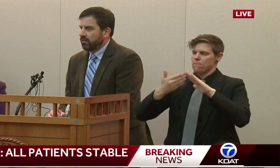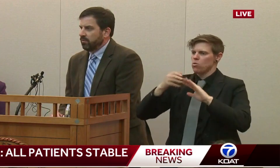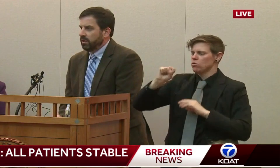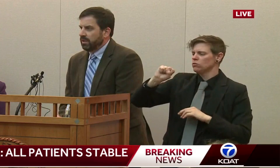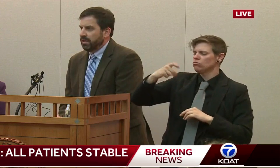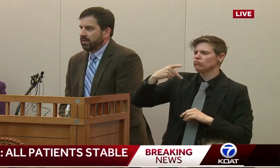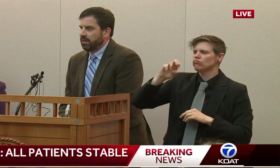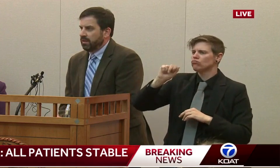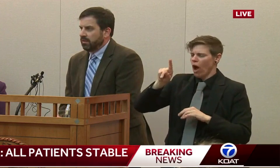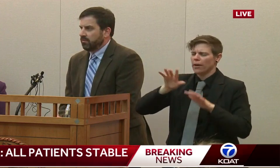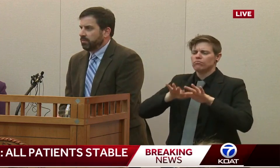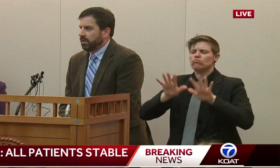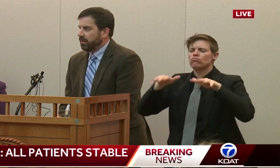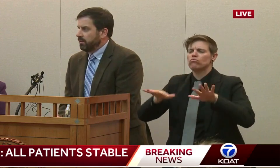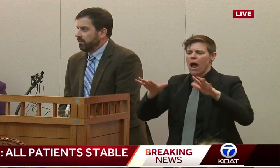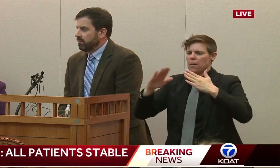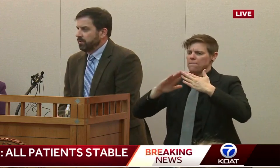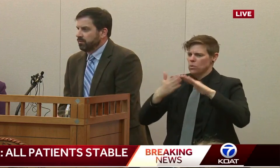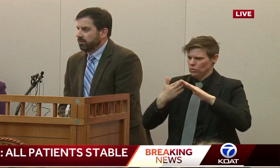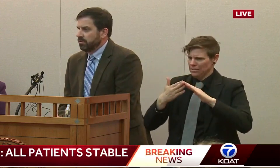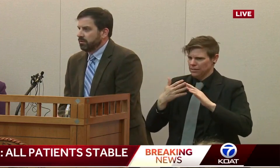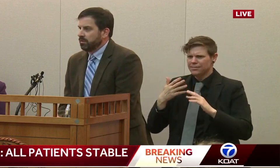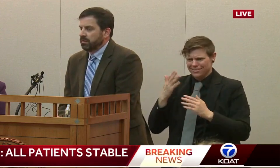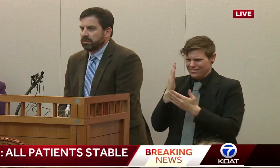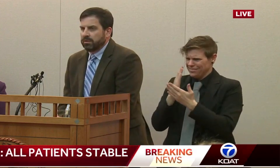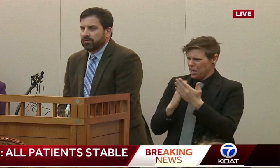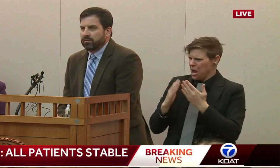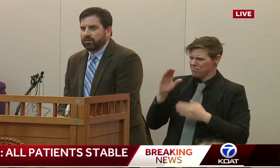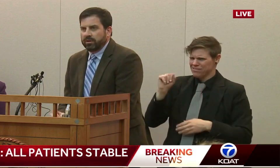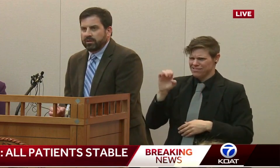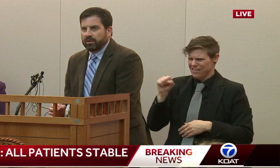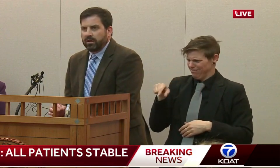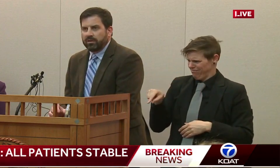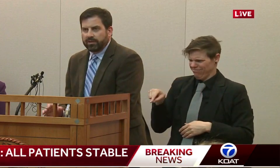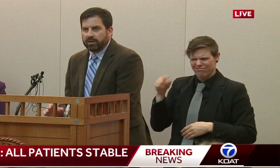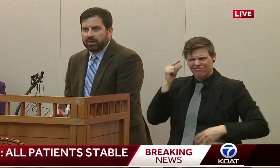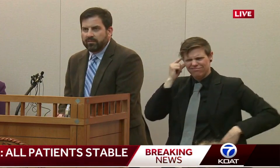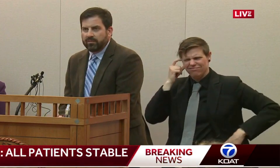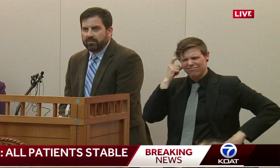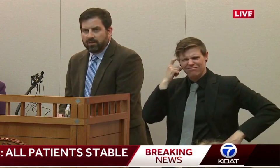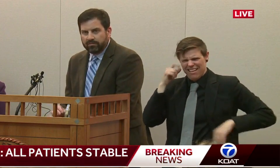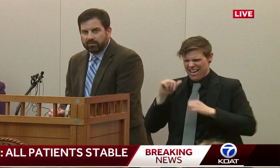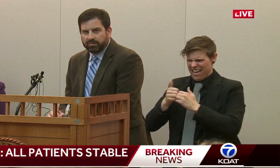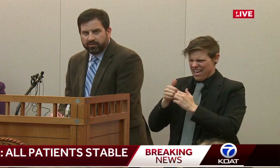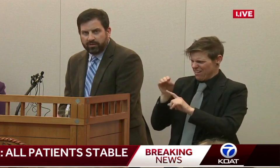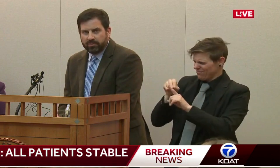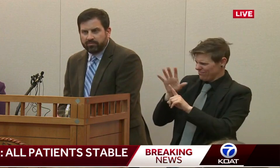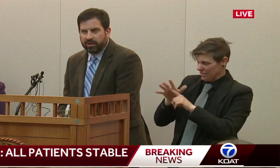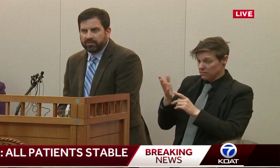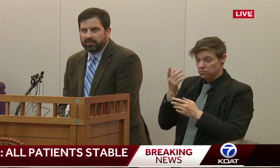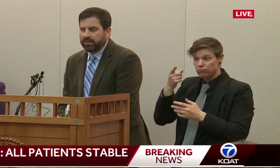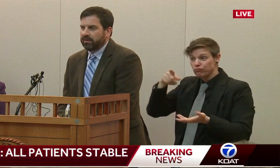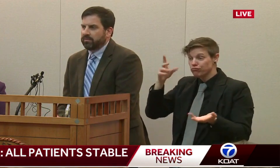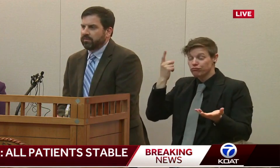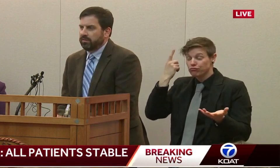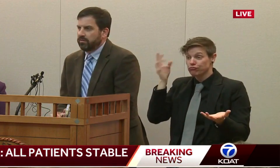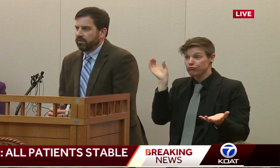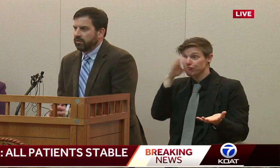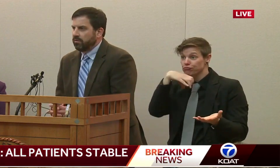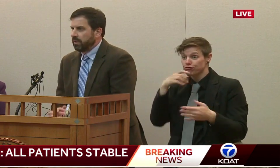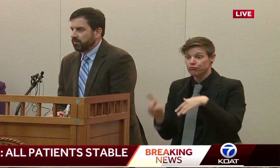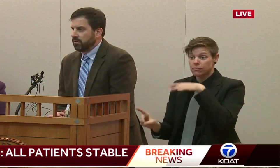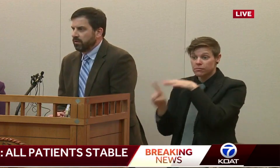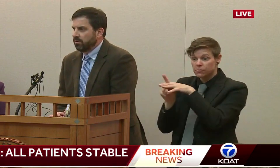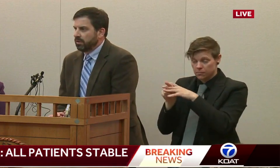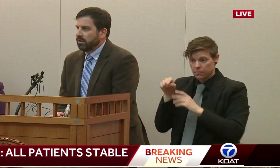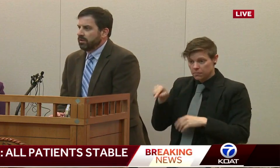cases that we cannot explain their exposure. So in all of our cases, all of our presumptive positive cases in